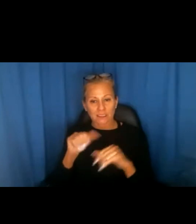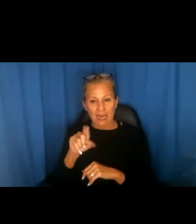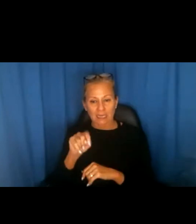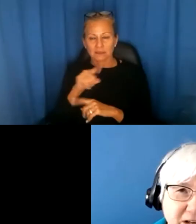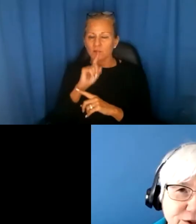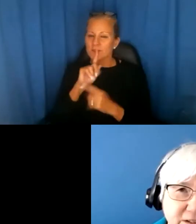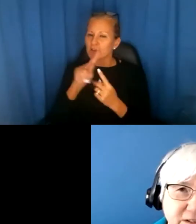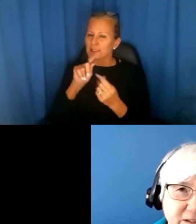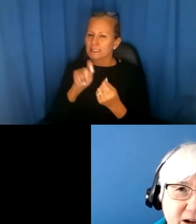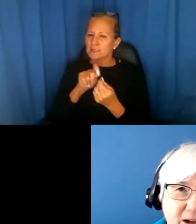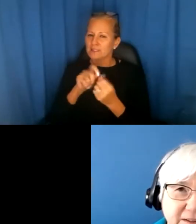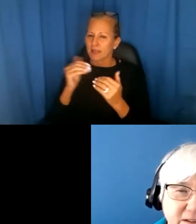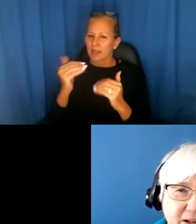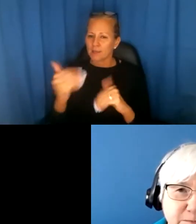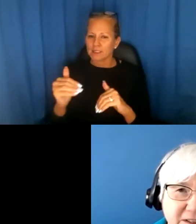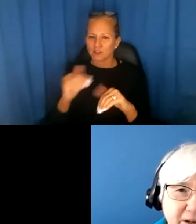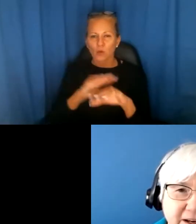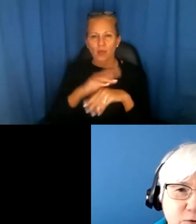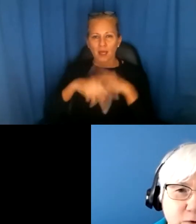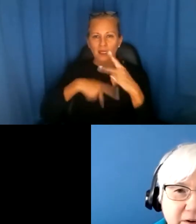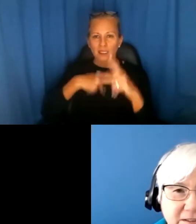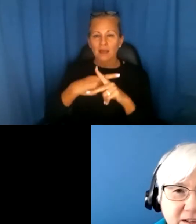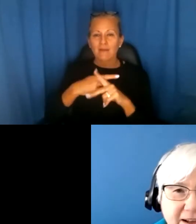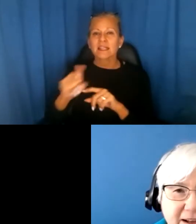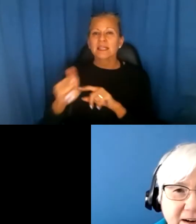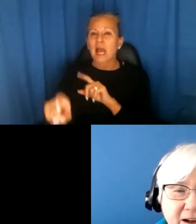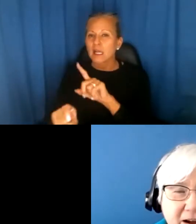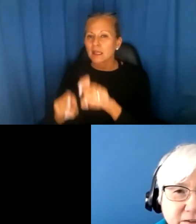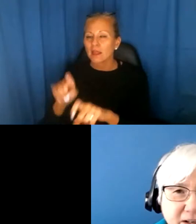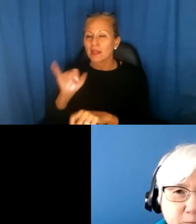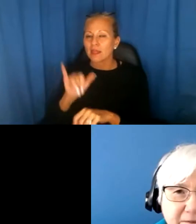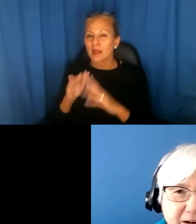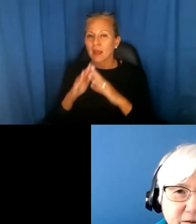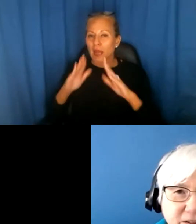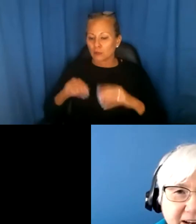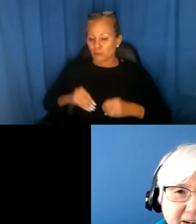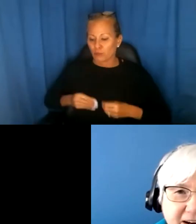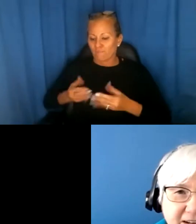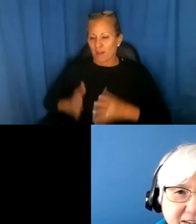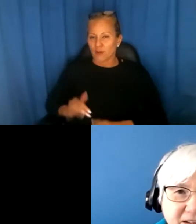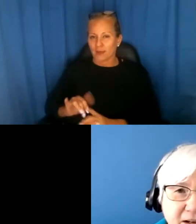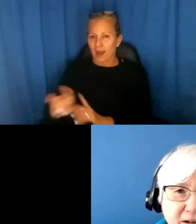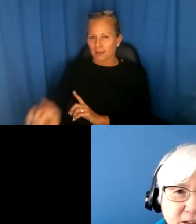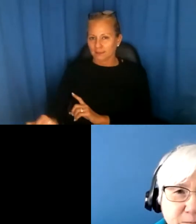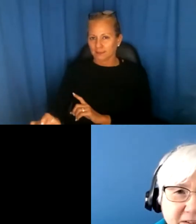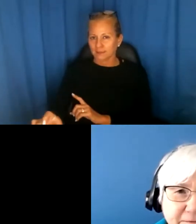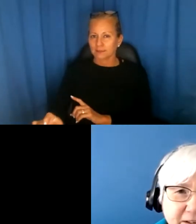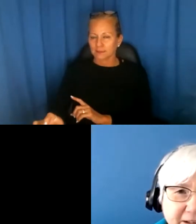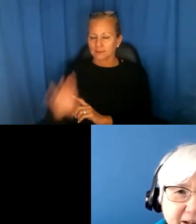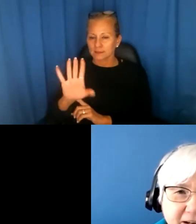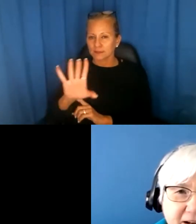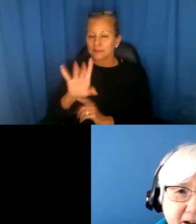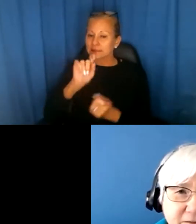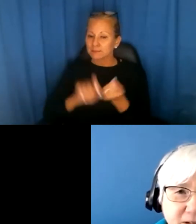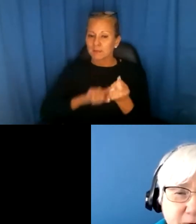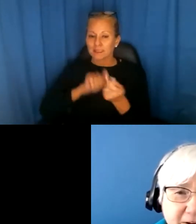limitations on the types of inquiries that housing providers can ask. Specifically,